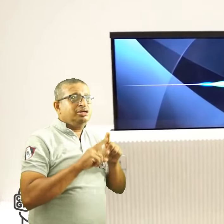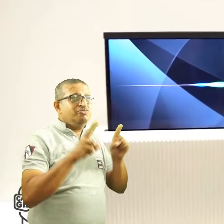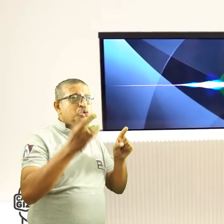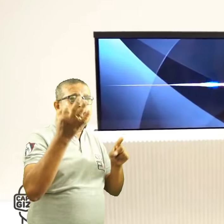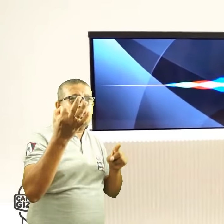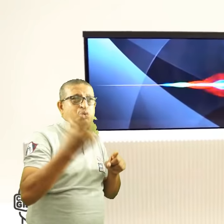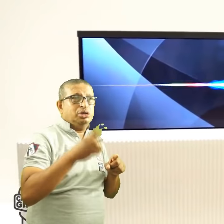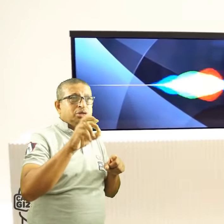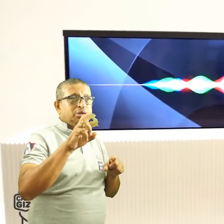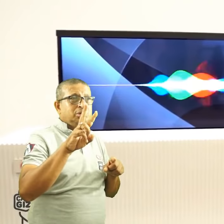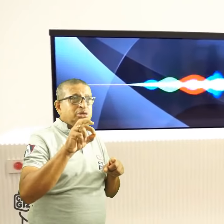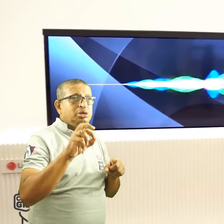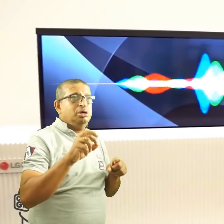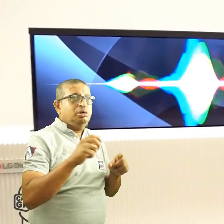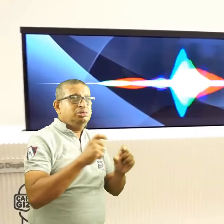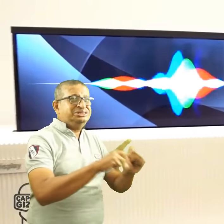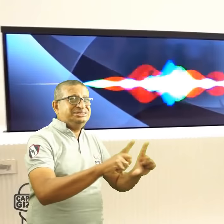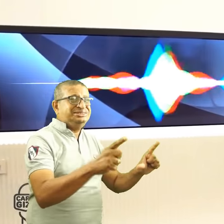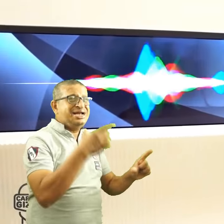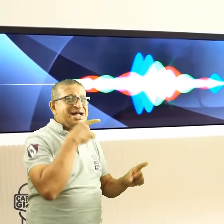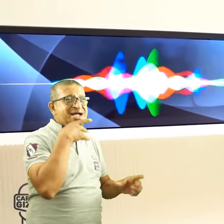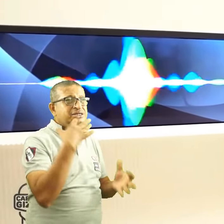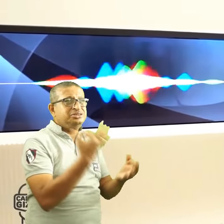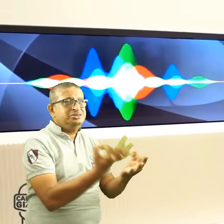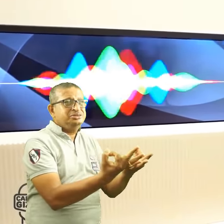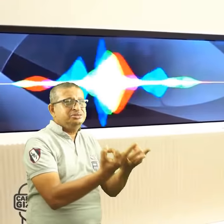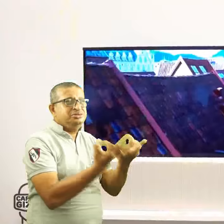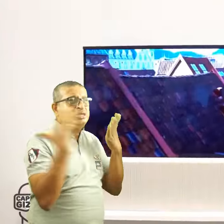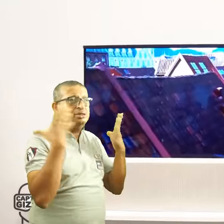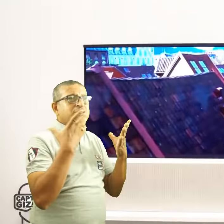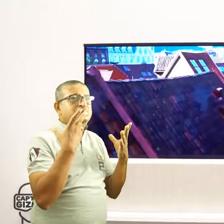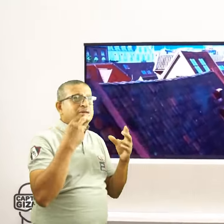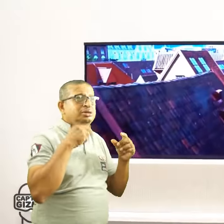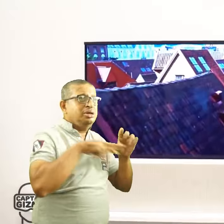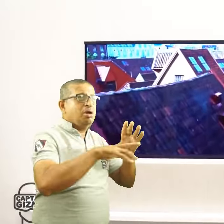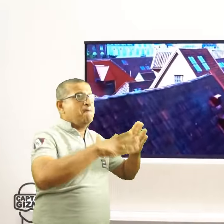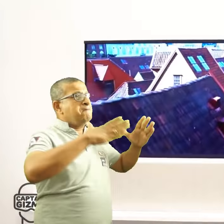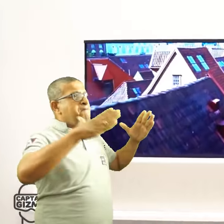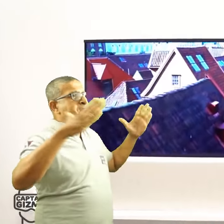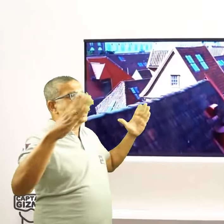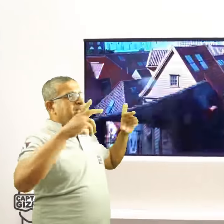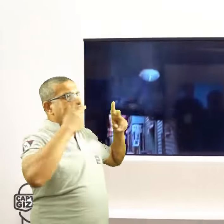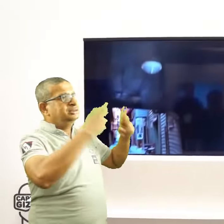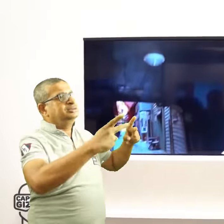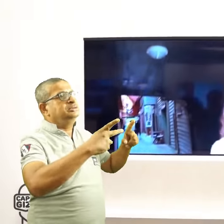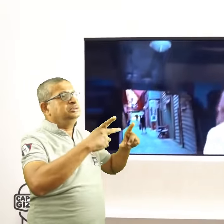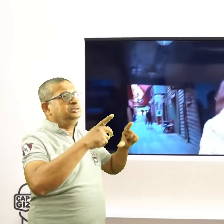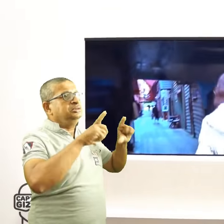This is great for calendar and music apps, and avoids the black bars in extra-wide movies.